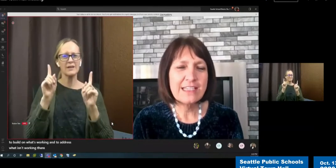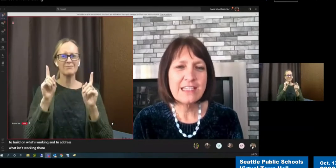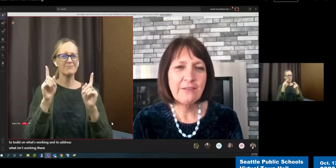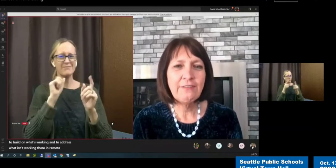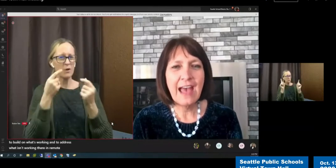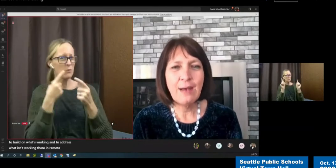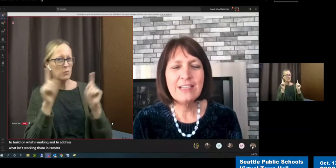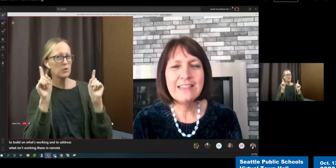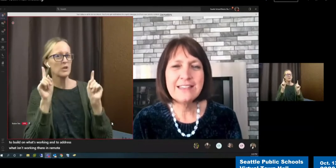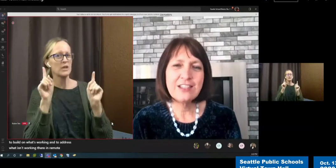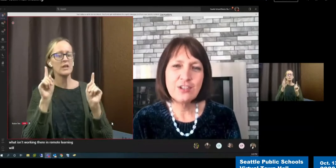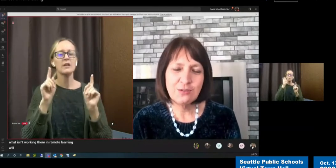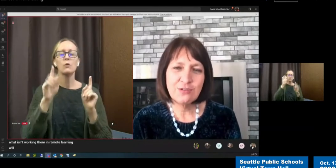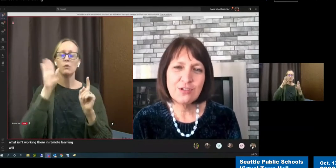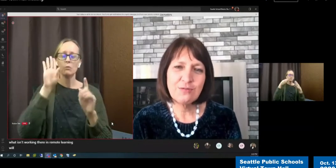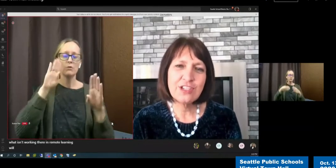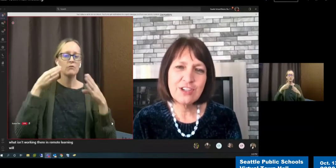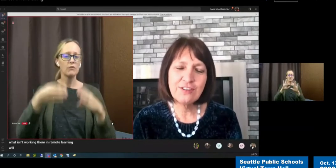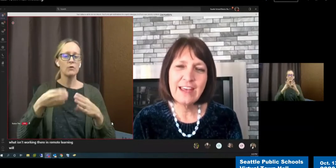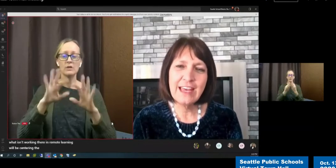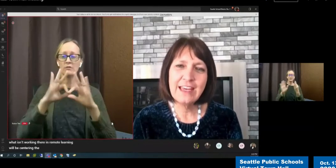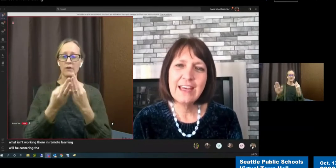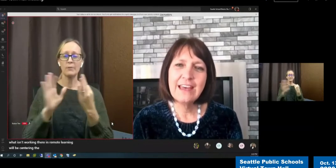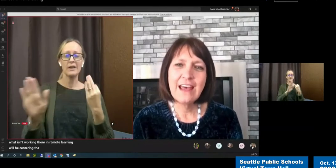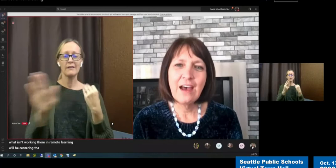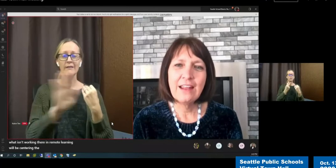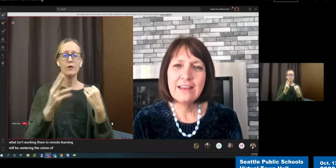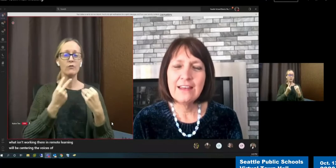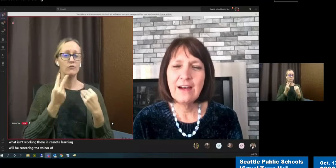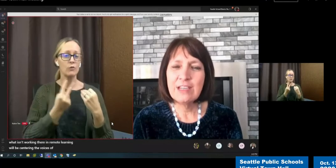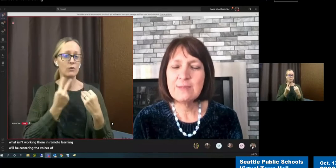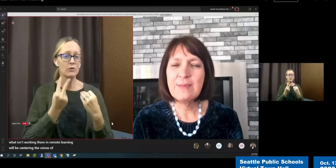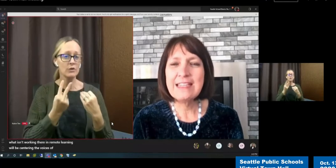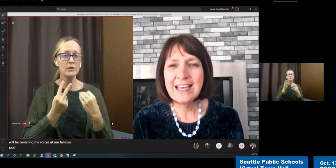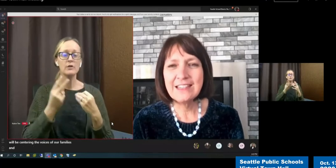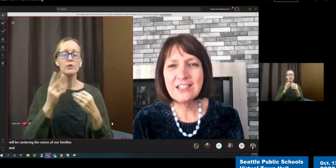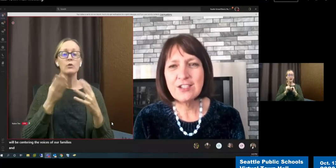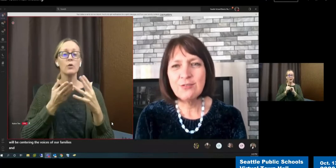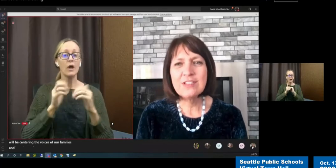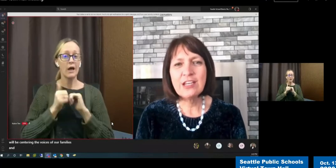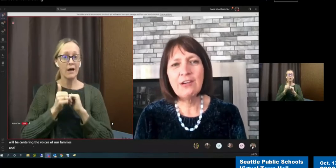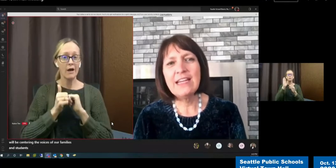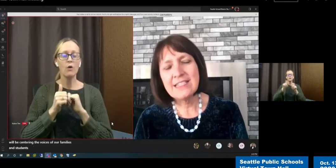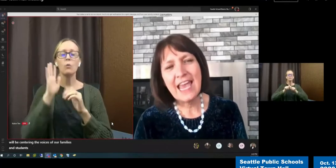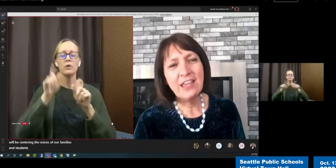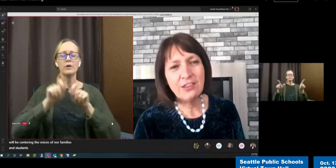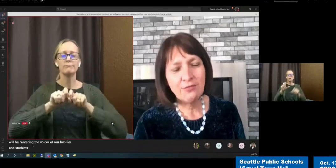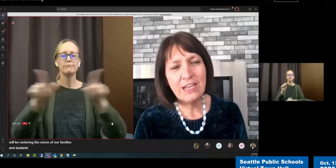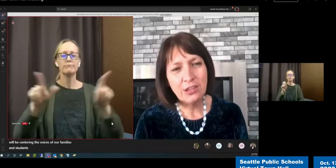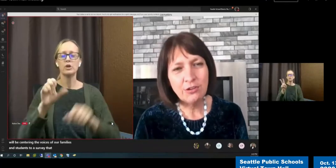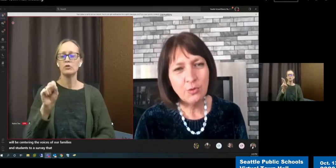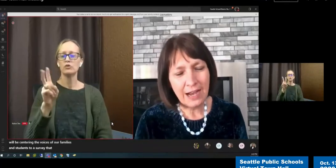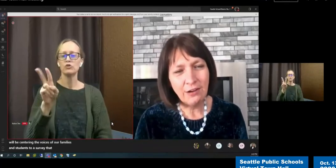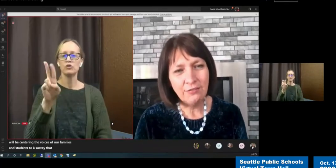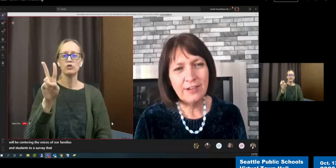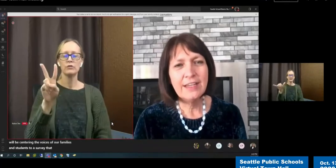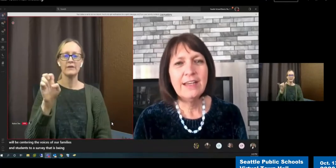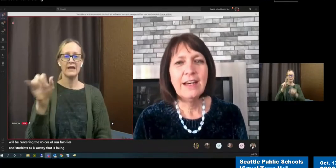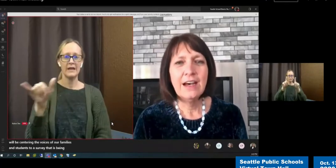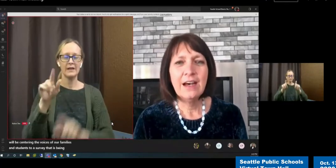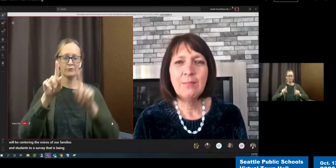voices of our families and students through a survey that is being sent to students in grades K-3 through 12,